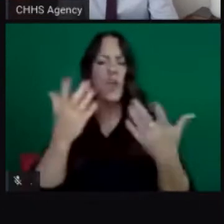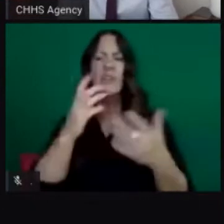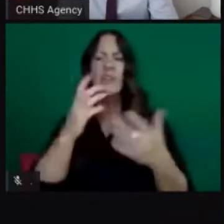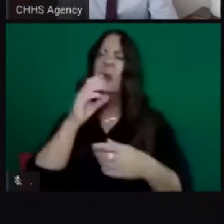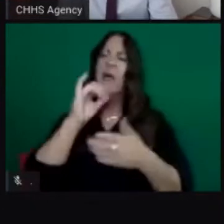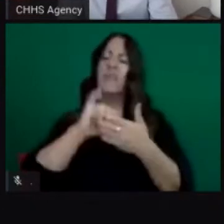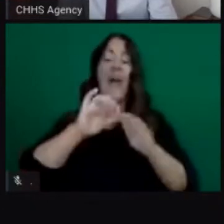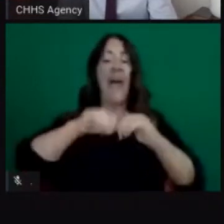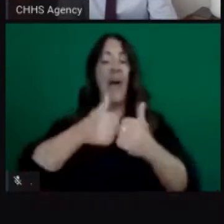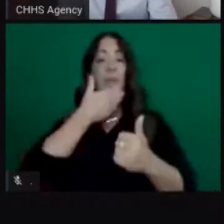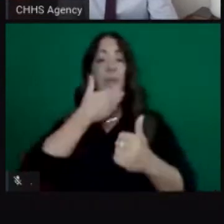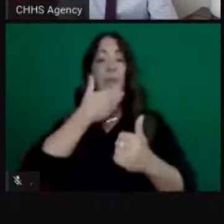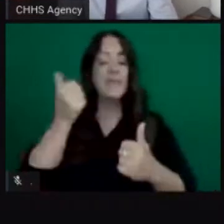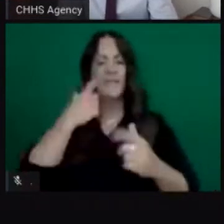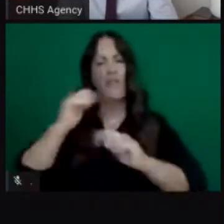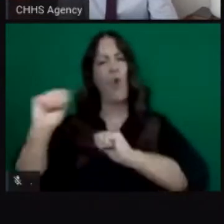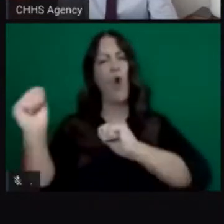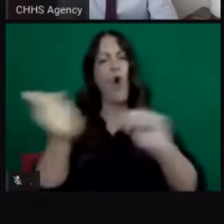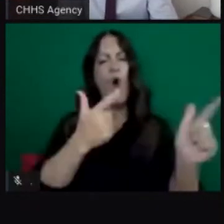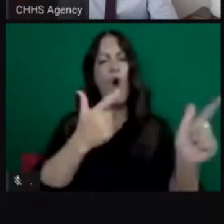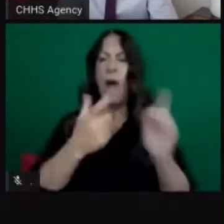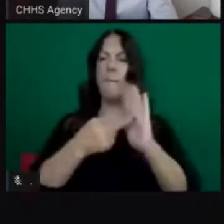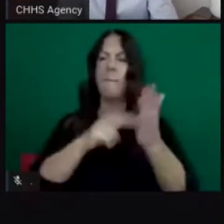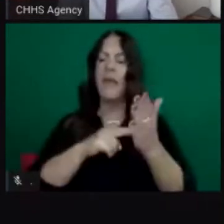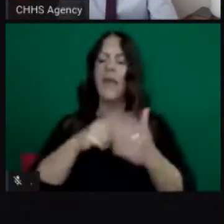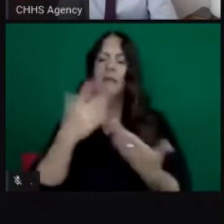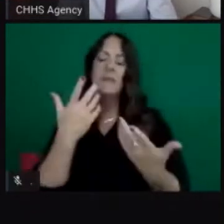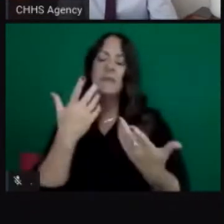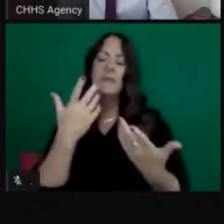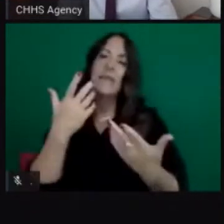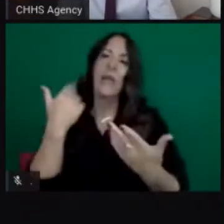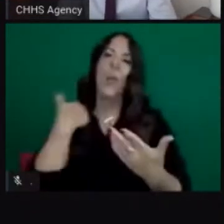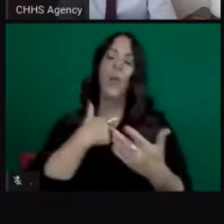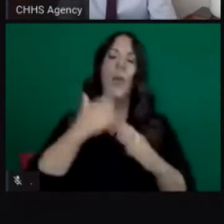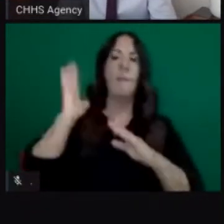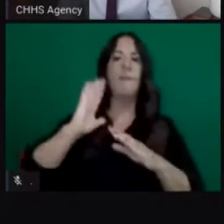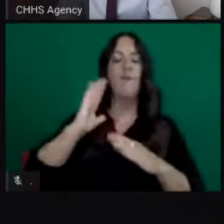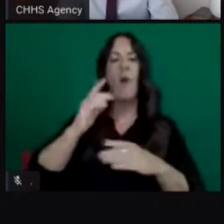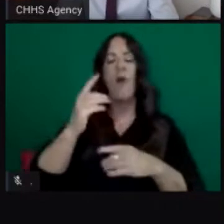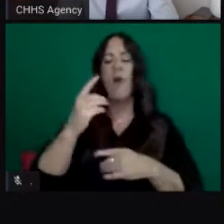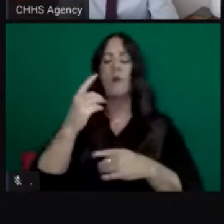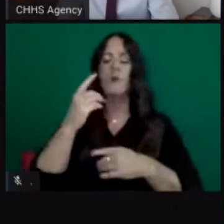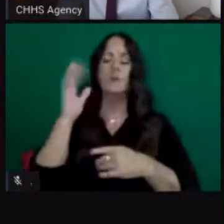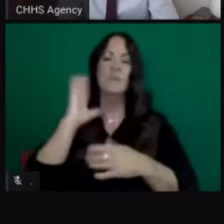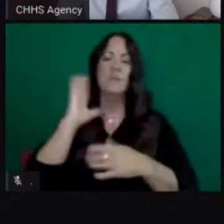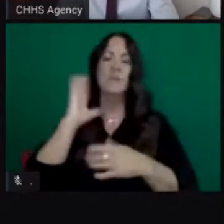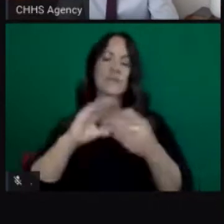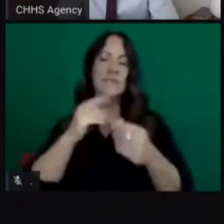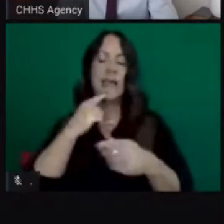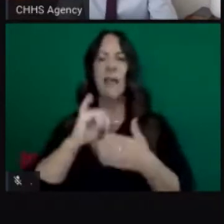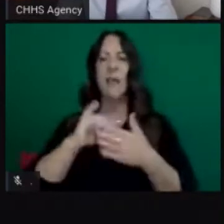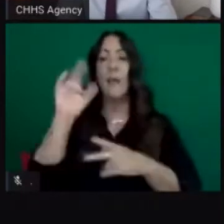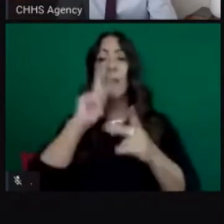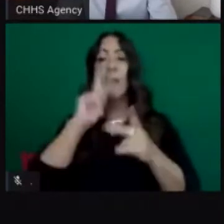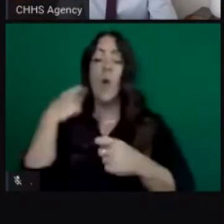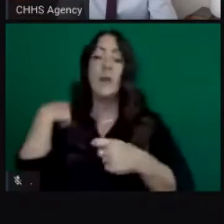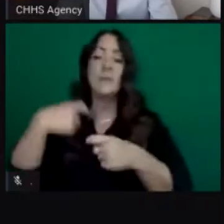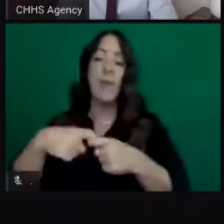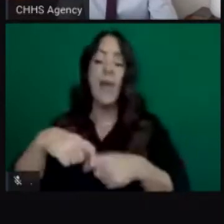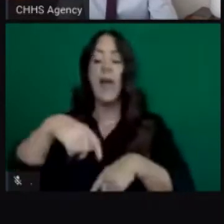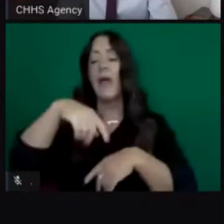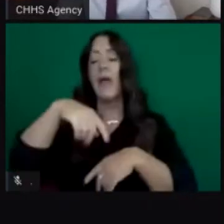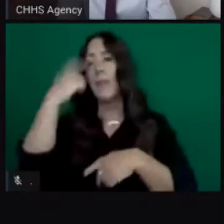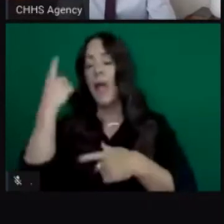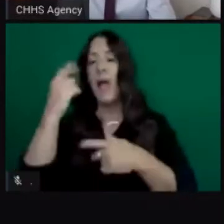predicts your outcome with health and that conditions for all groups are improved and so we